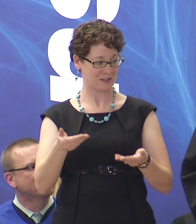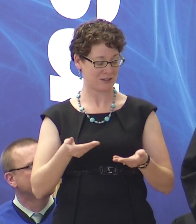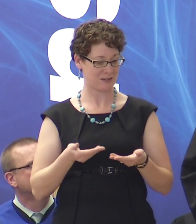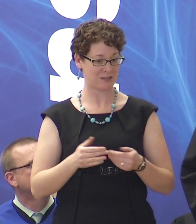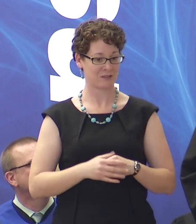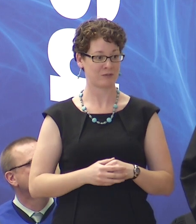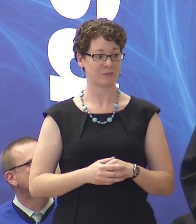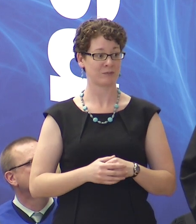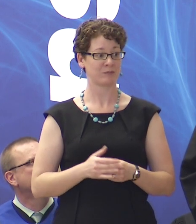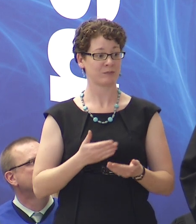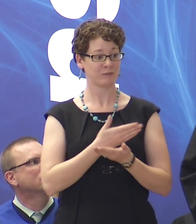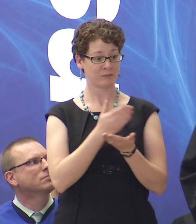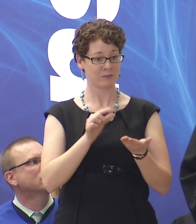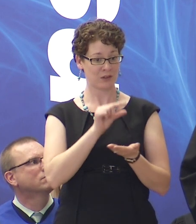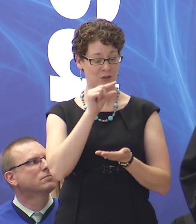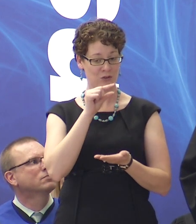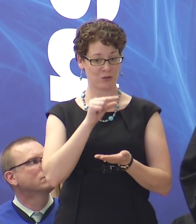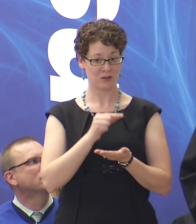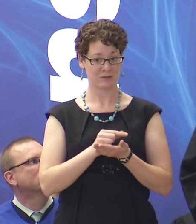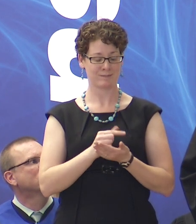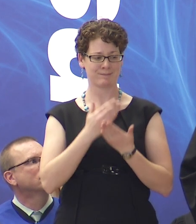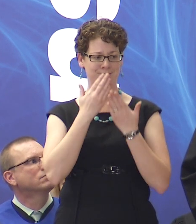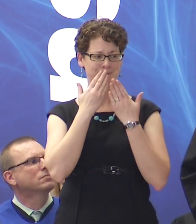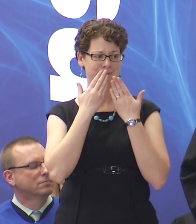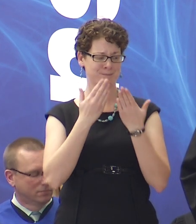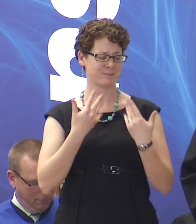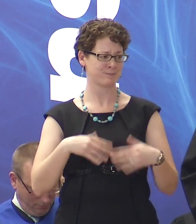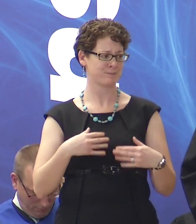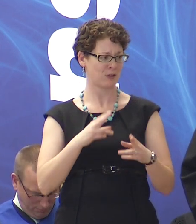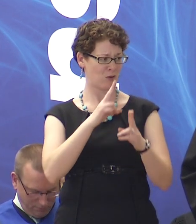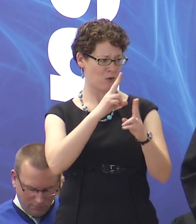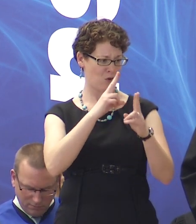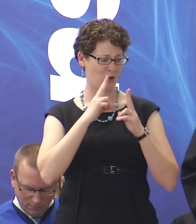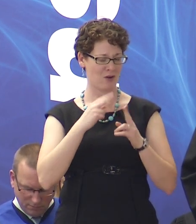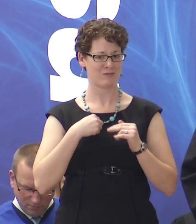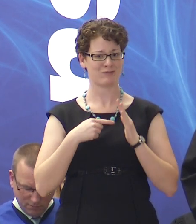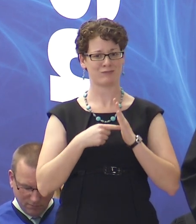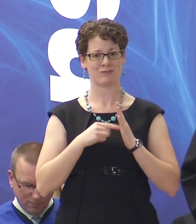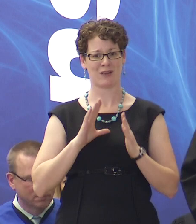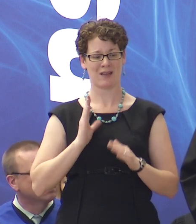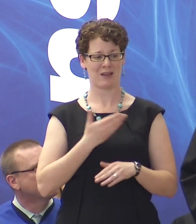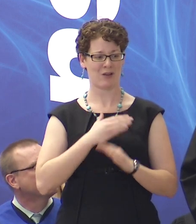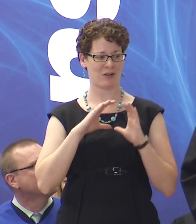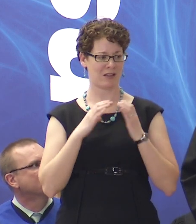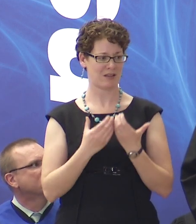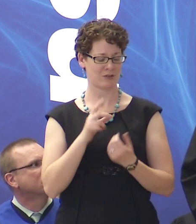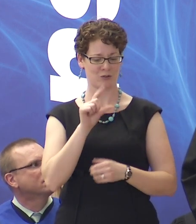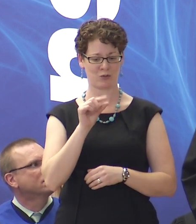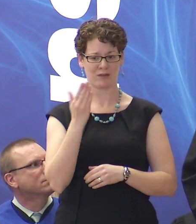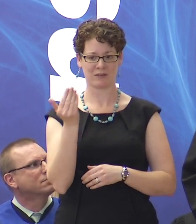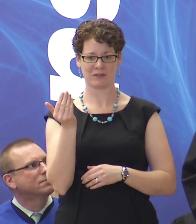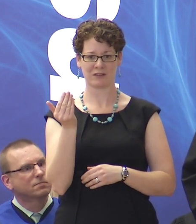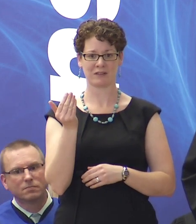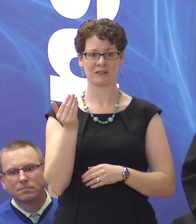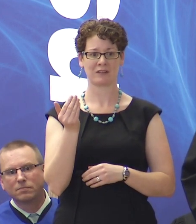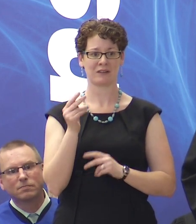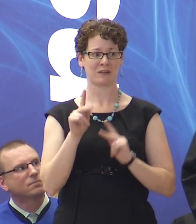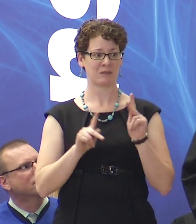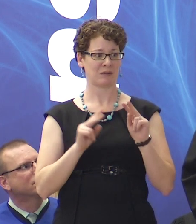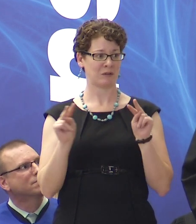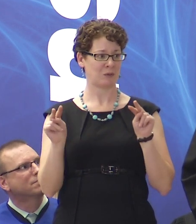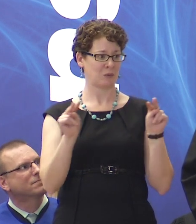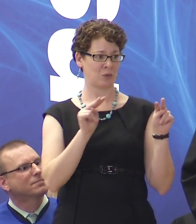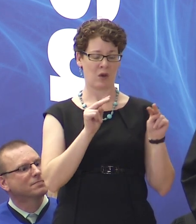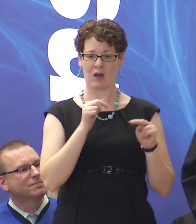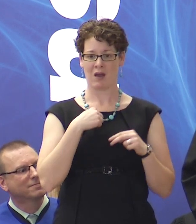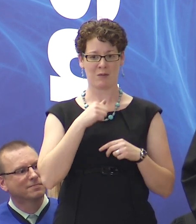To my fellow graduates, I'd like to thank you for giving me this honor of representing you today. I'm looking out at people who make me feel entirely